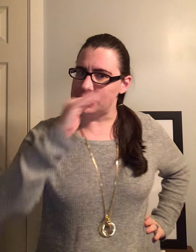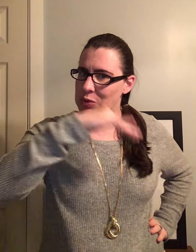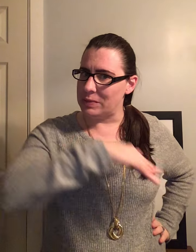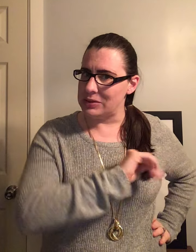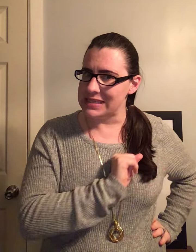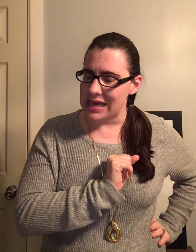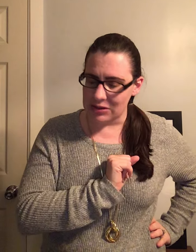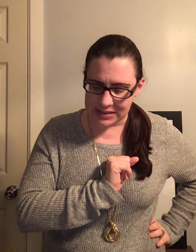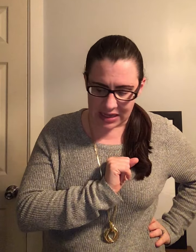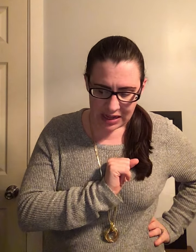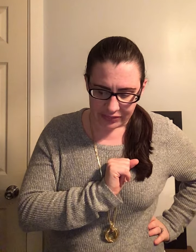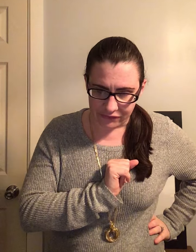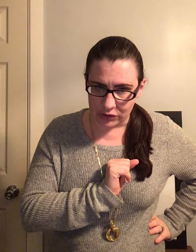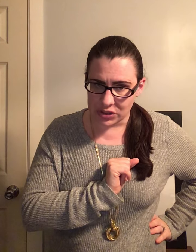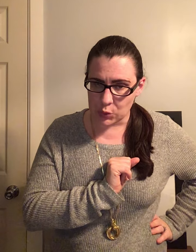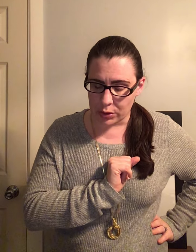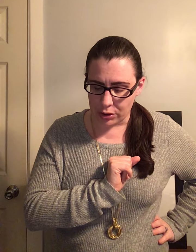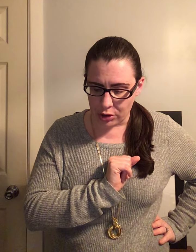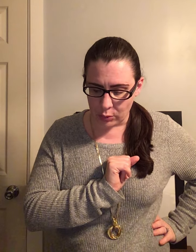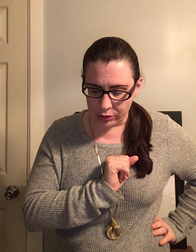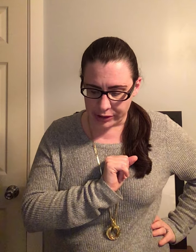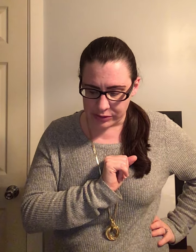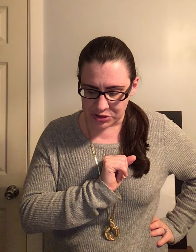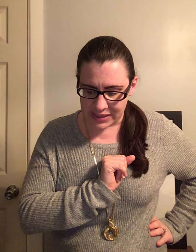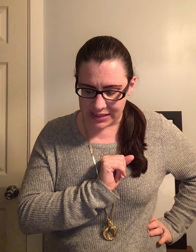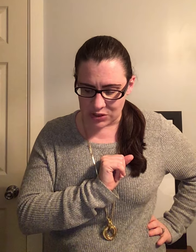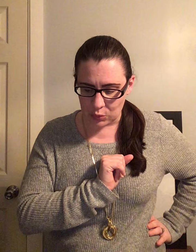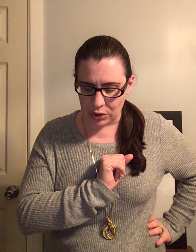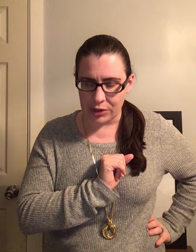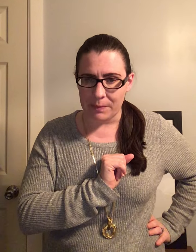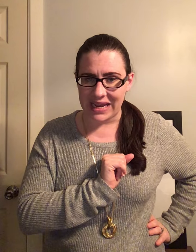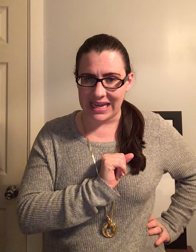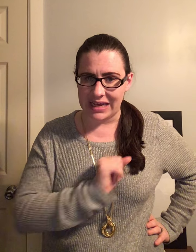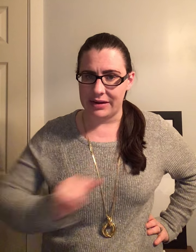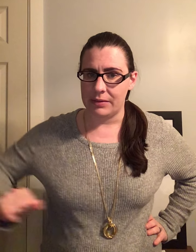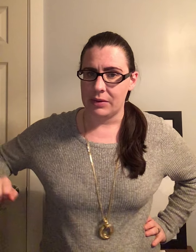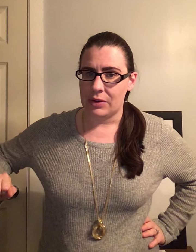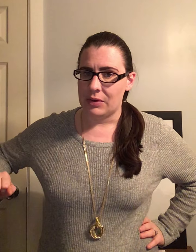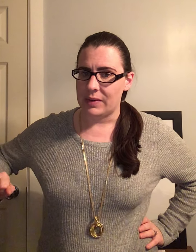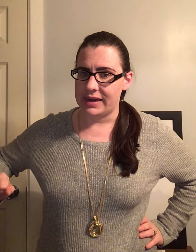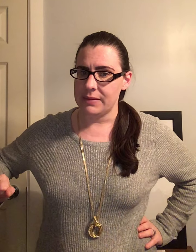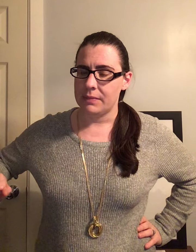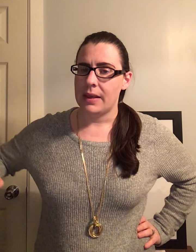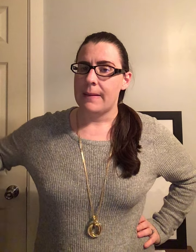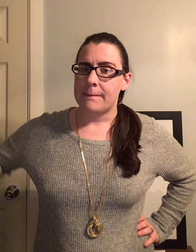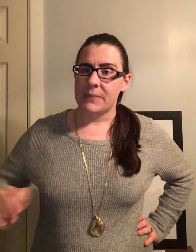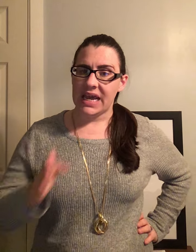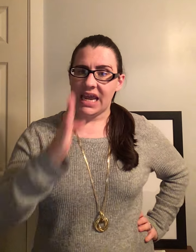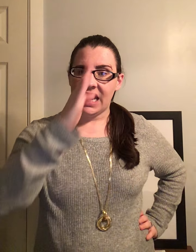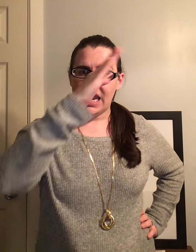do our middle sounds. The first word on our roller coaster day is the word man. Ready? Man.